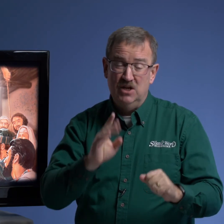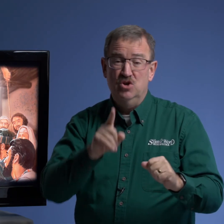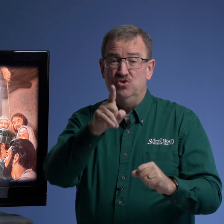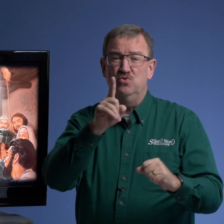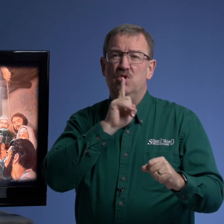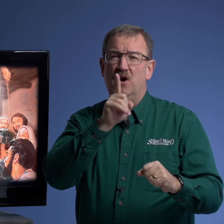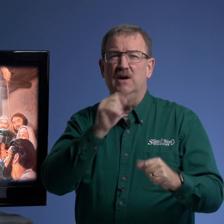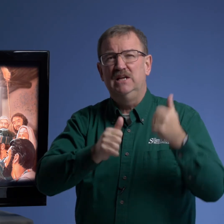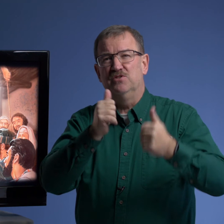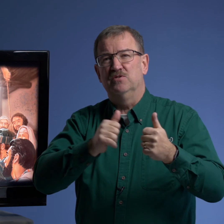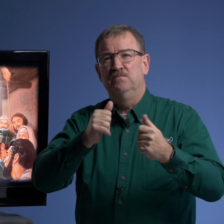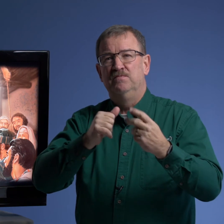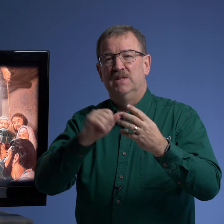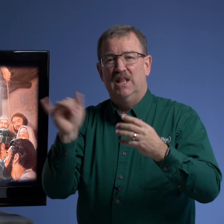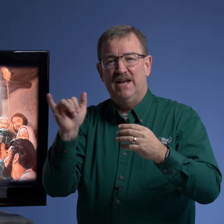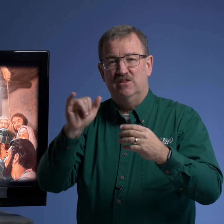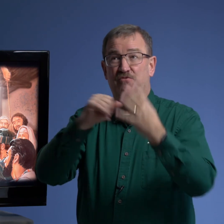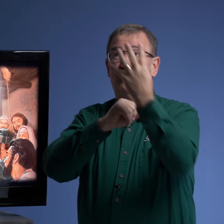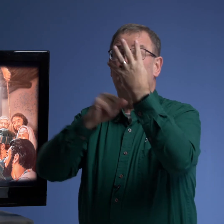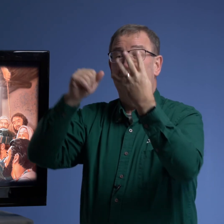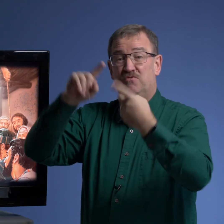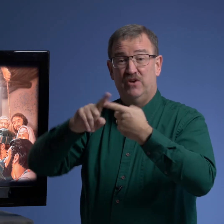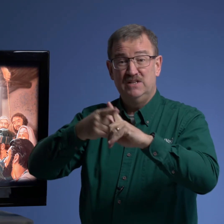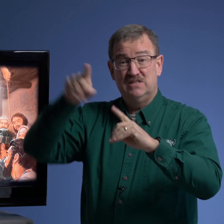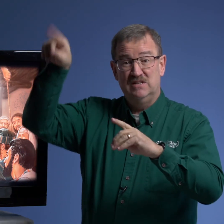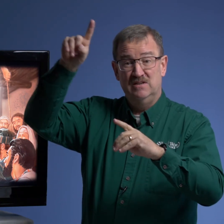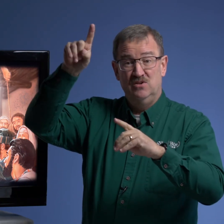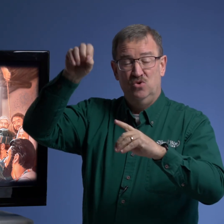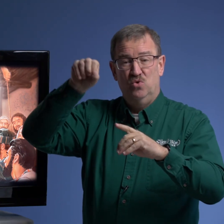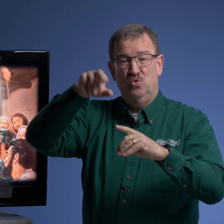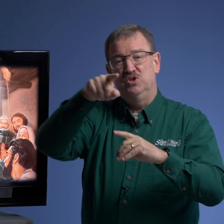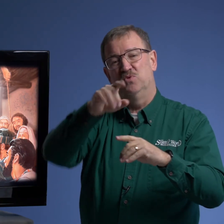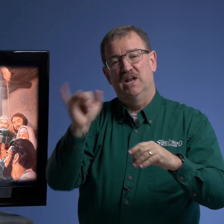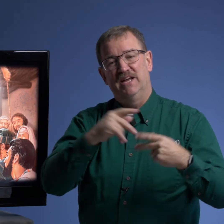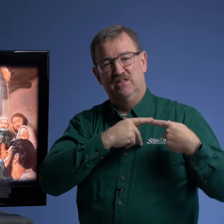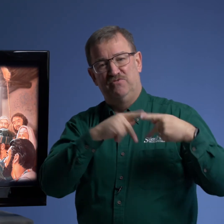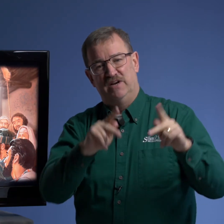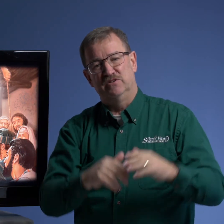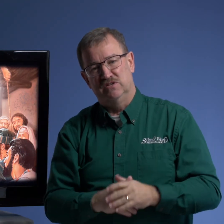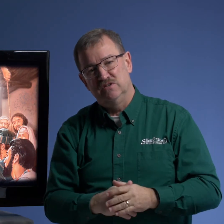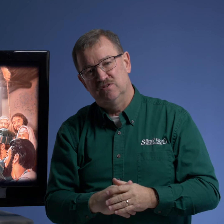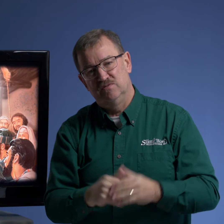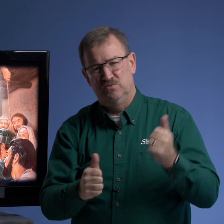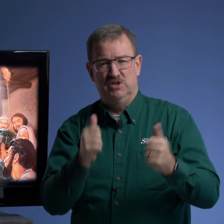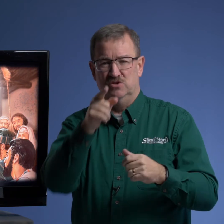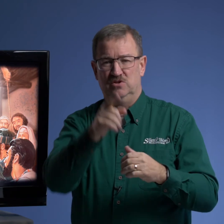you are either like the four friends or you are like the pharisees which are you